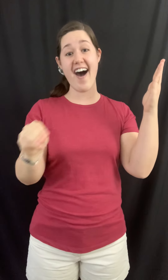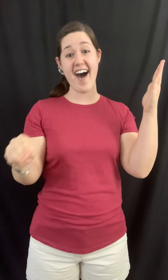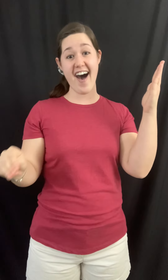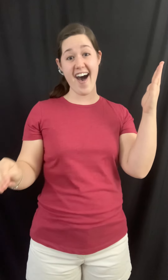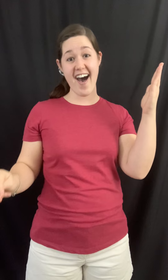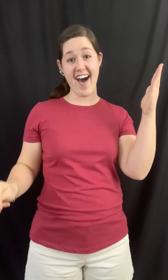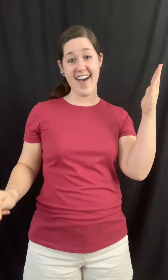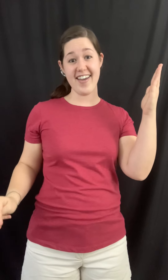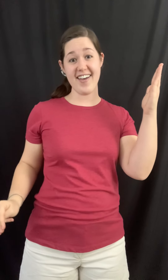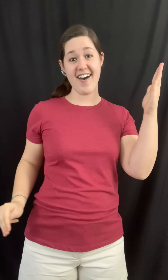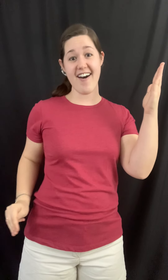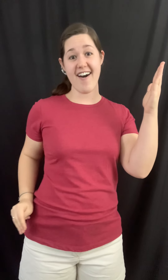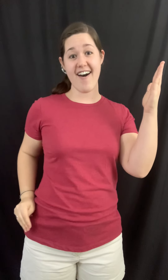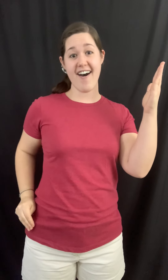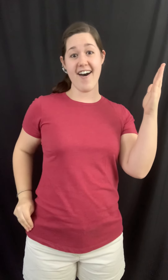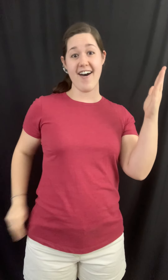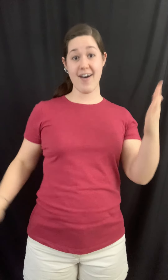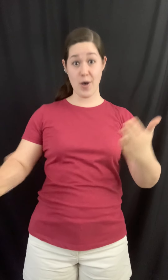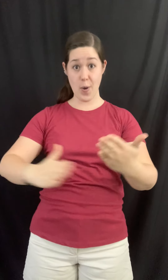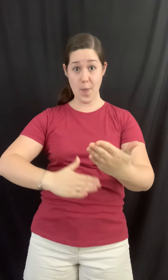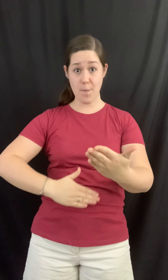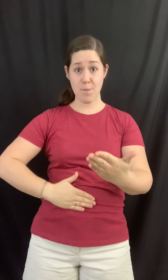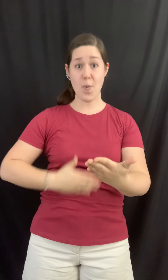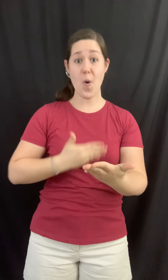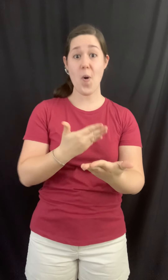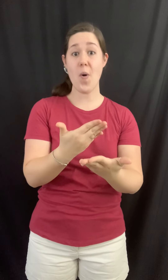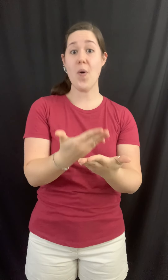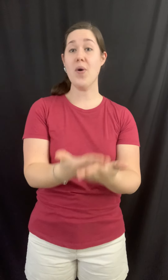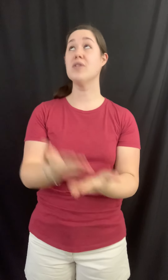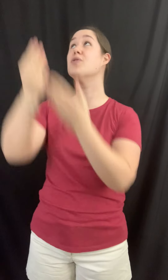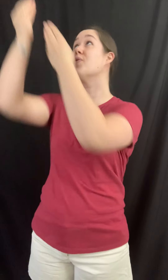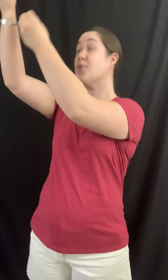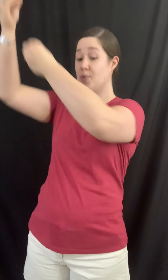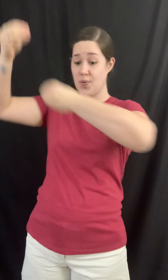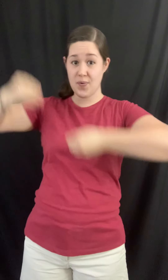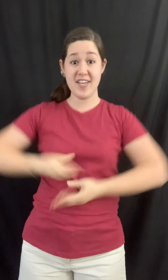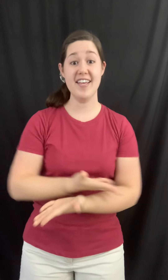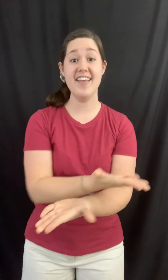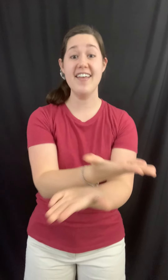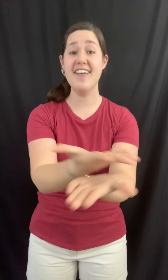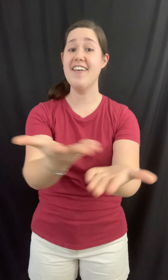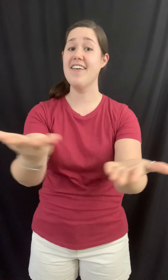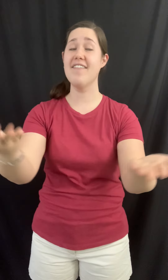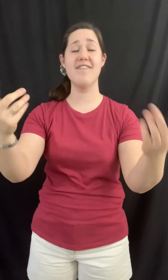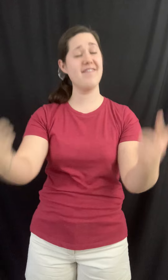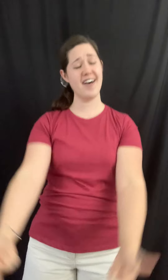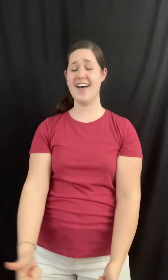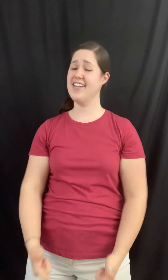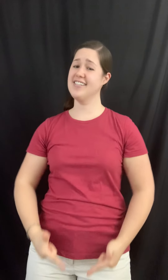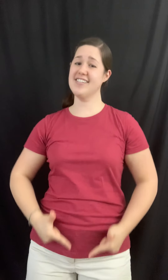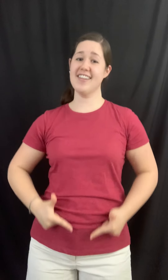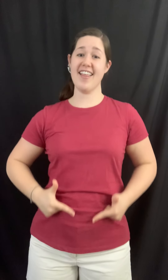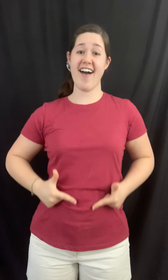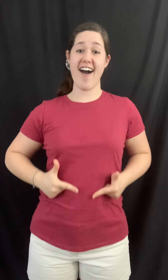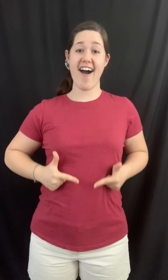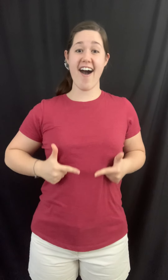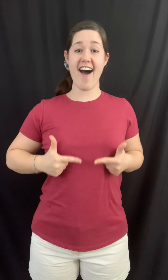born to give us life.